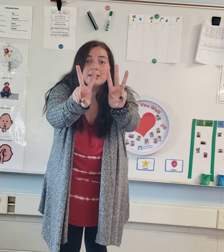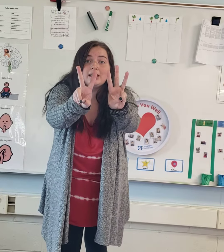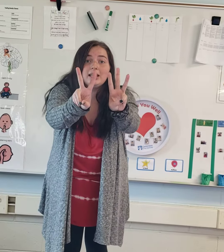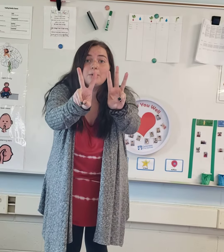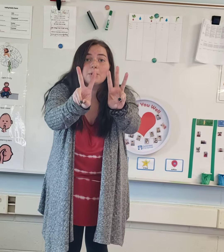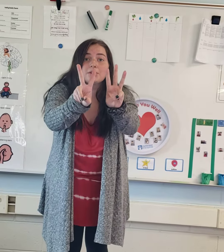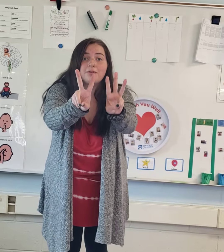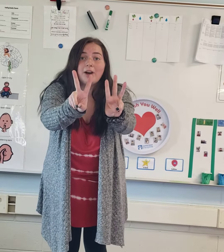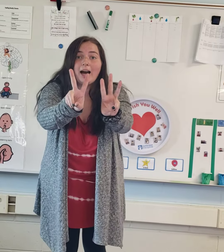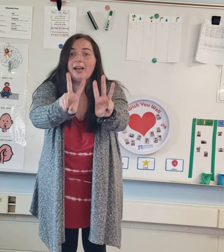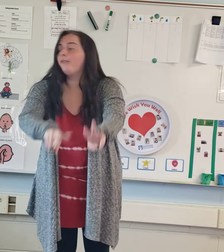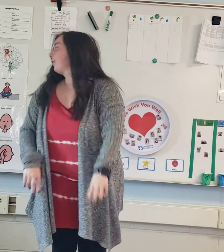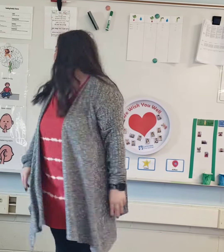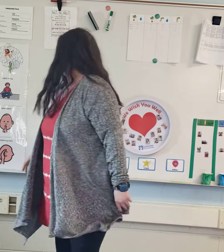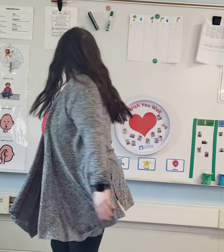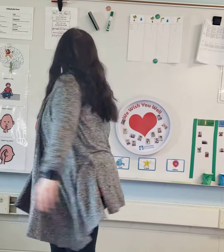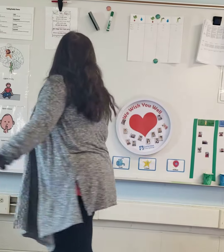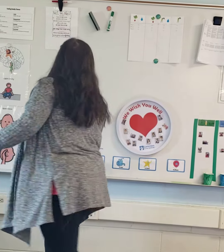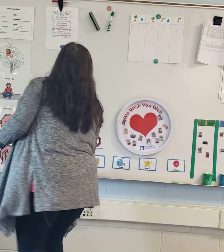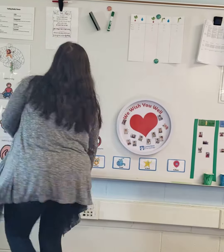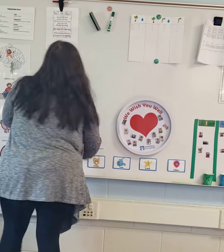equals five. So let's write it up.